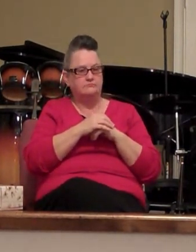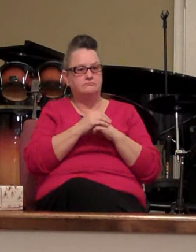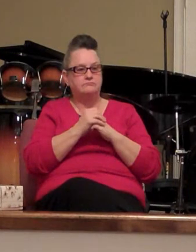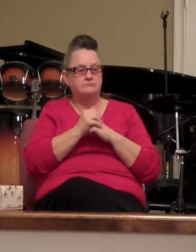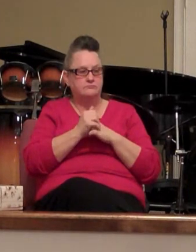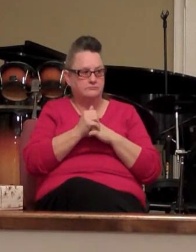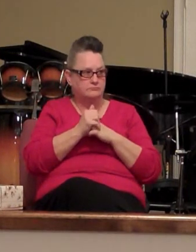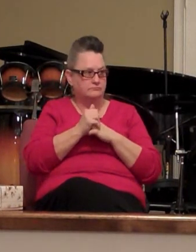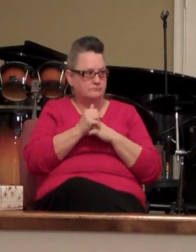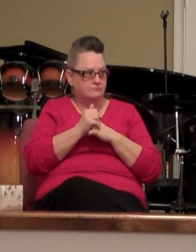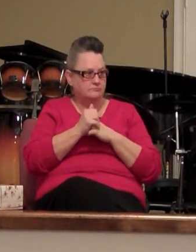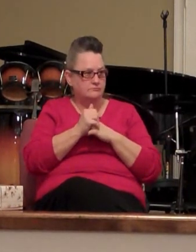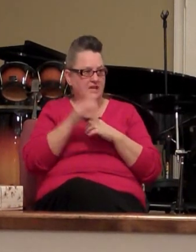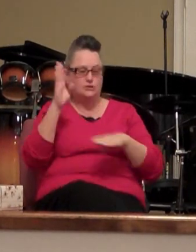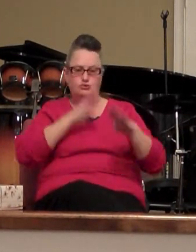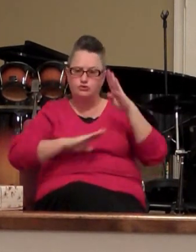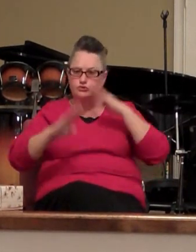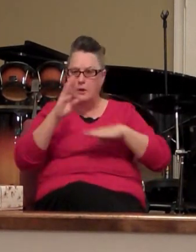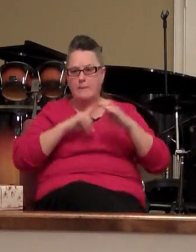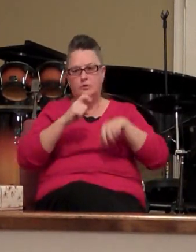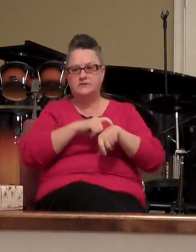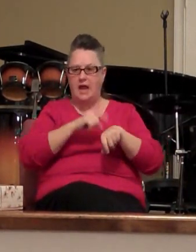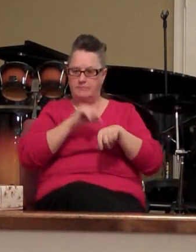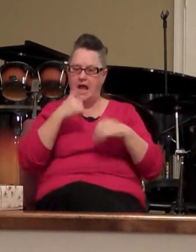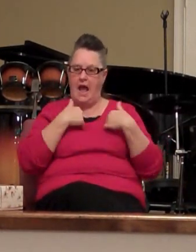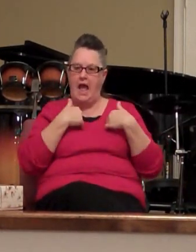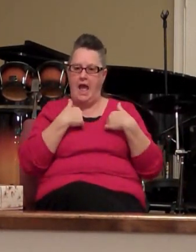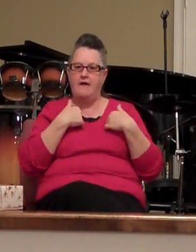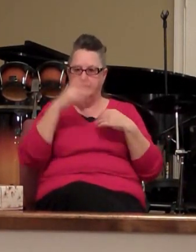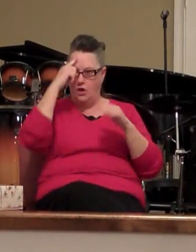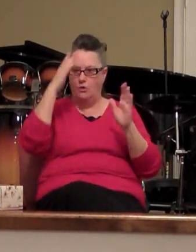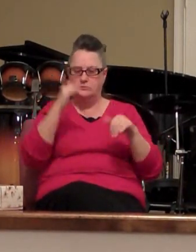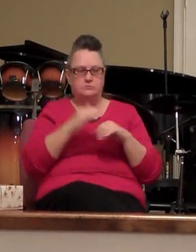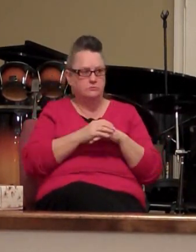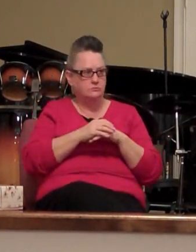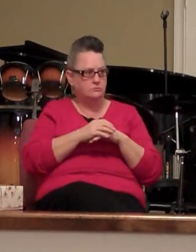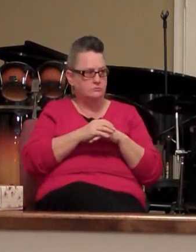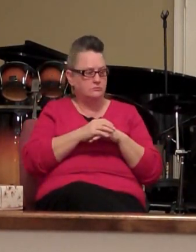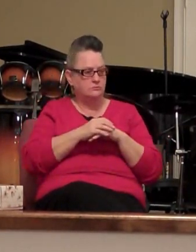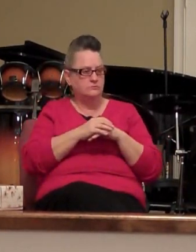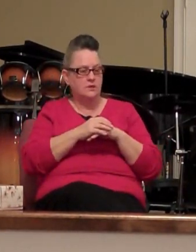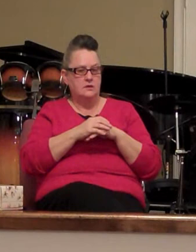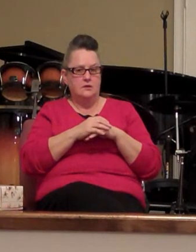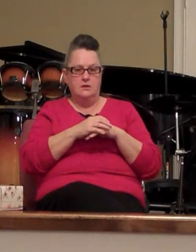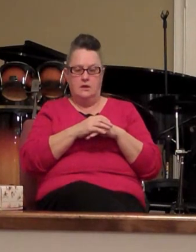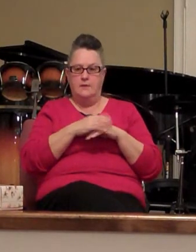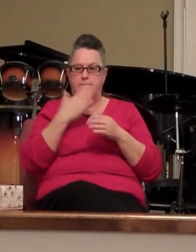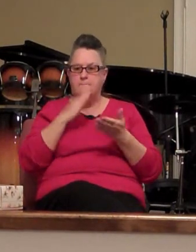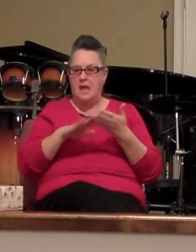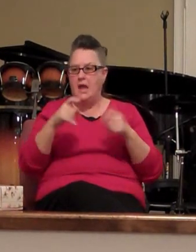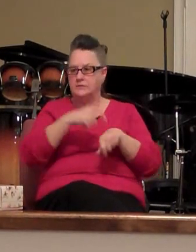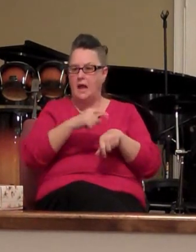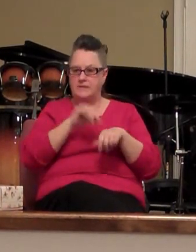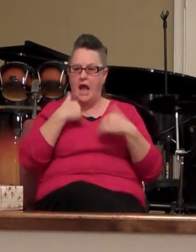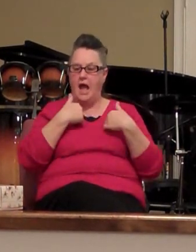in troubled times I've got hope in perplexing times I've got hope in sickness